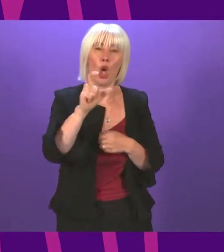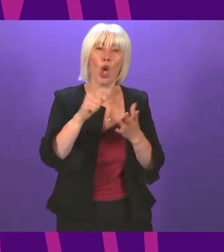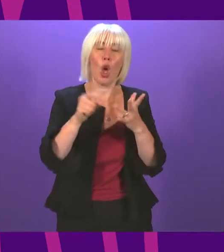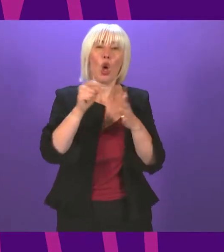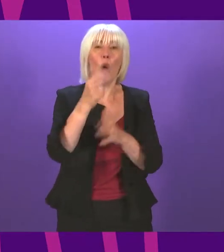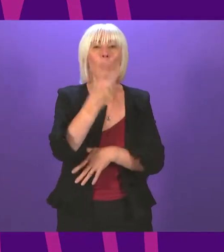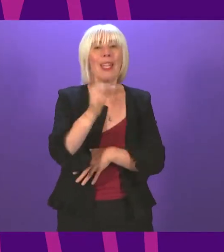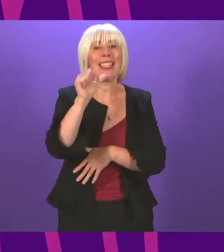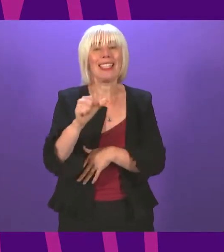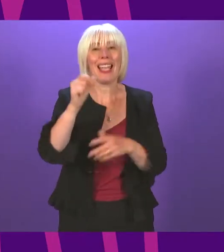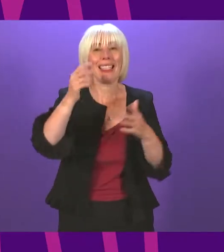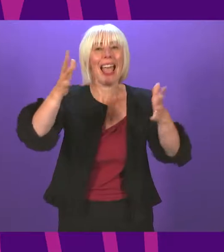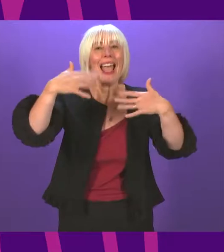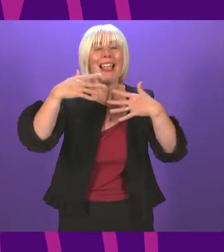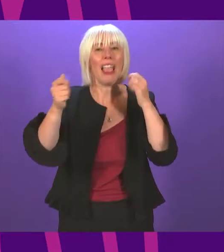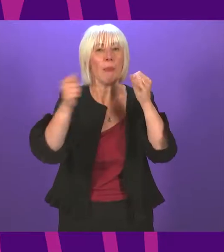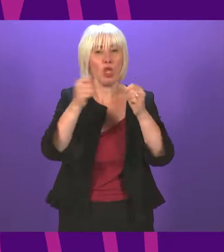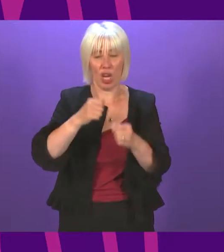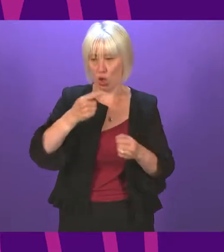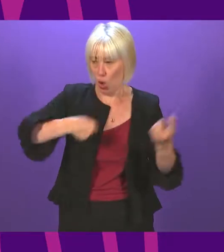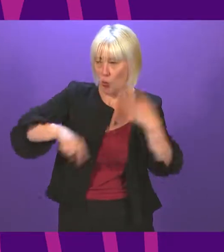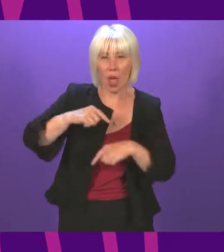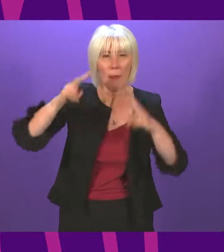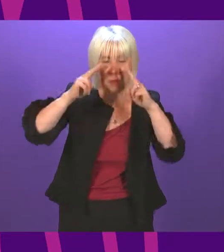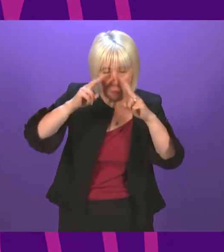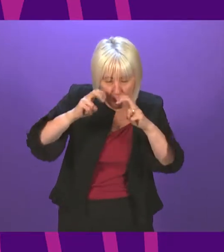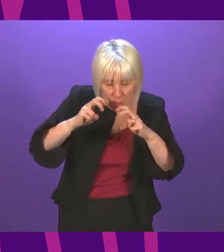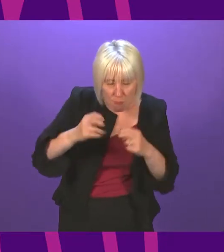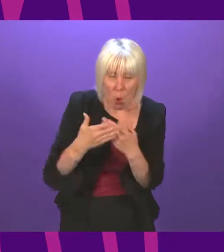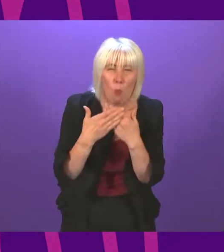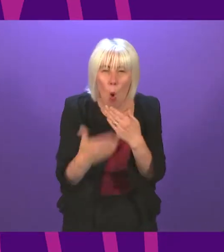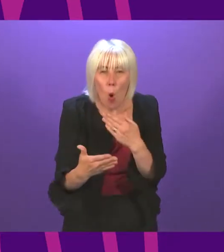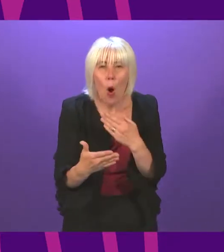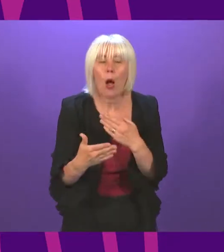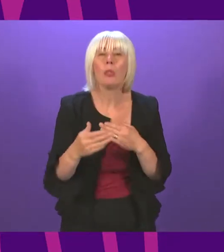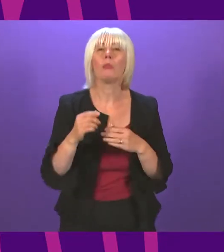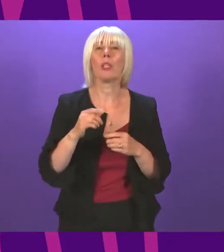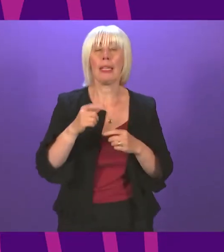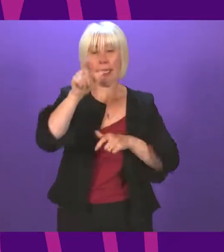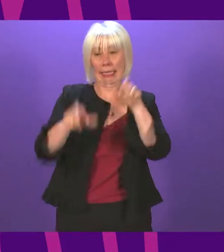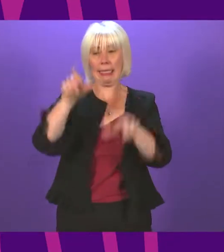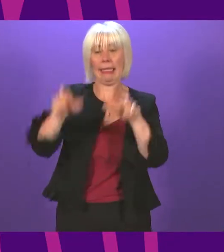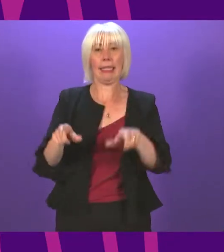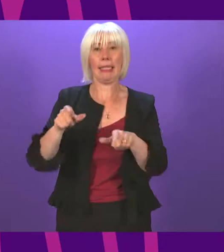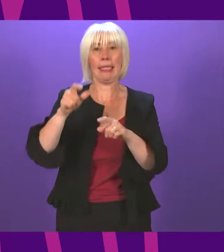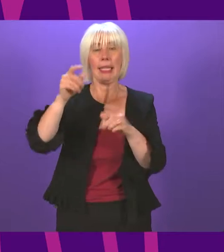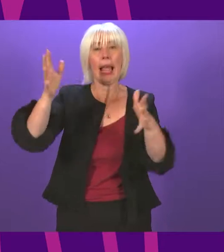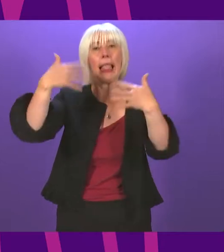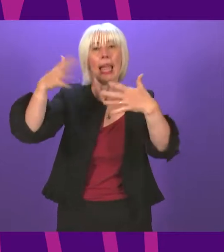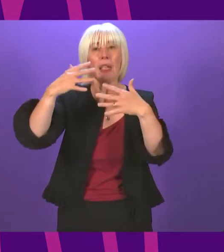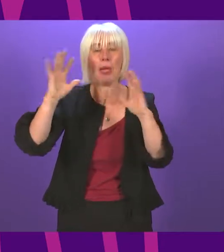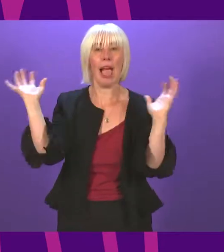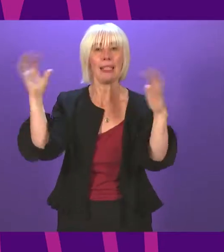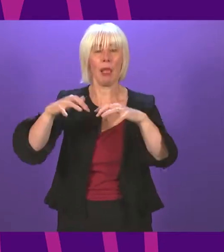response to climate change is rightly under increased scrutiny. The Citizens Climate Assembly has produced groundbreaking recommendations